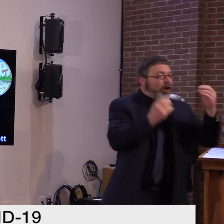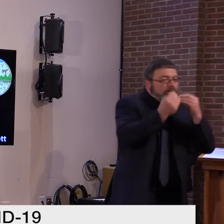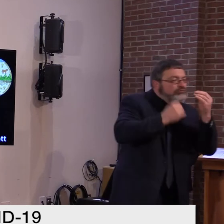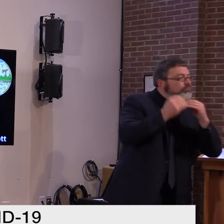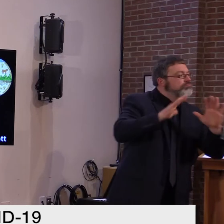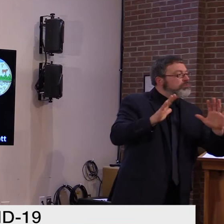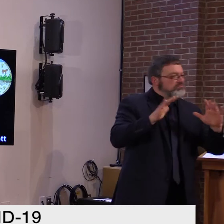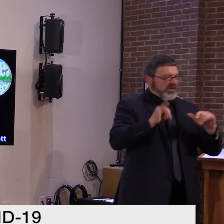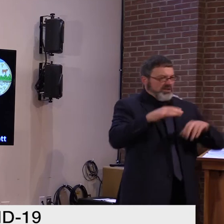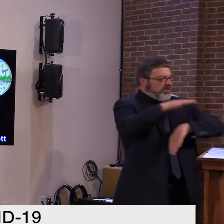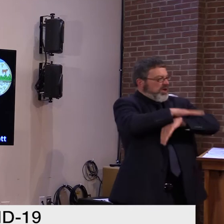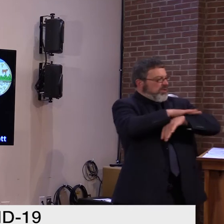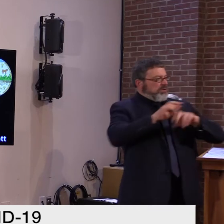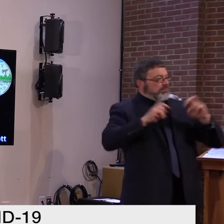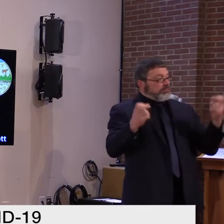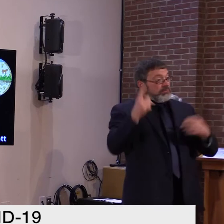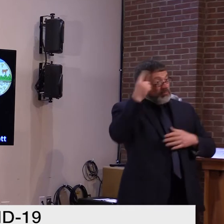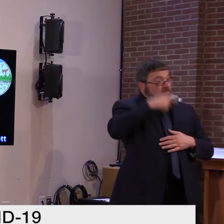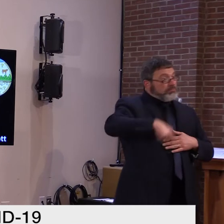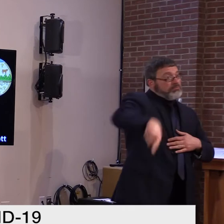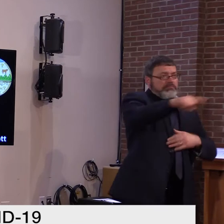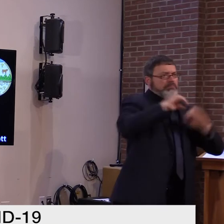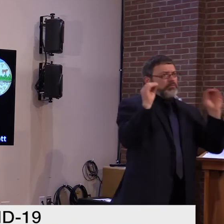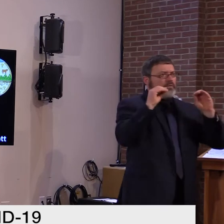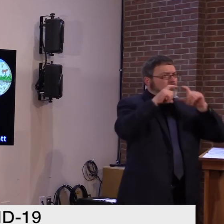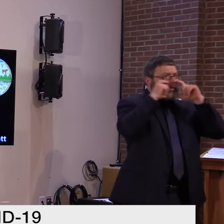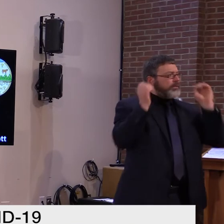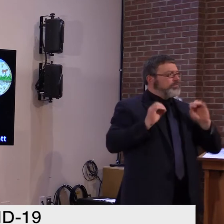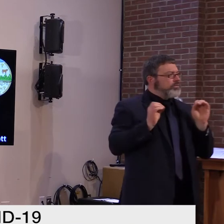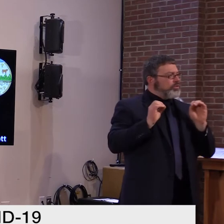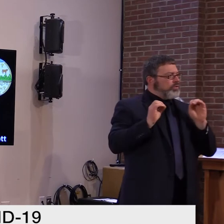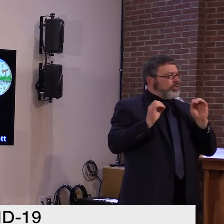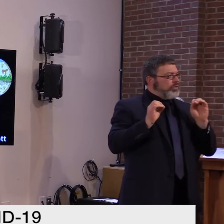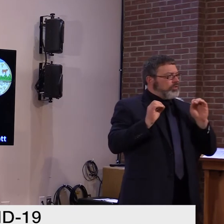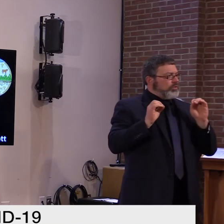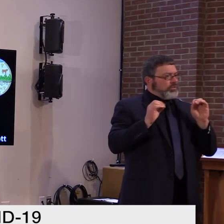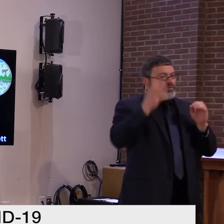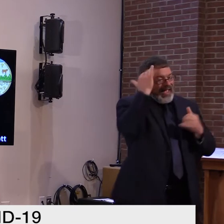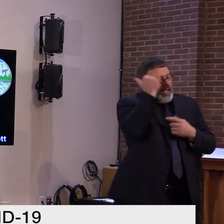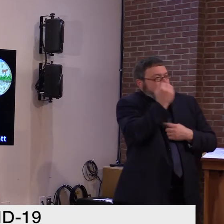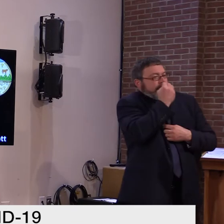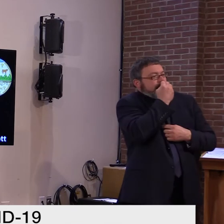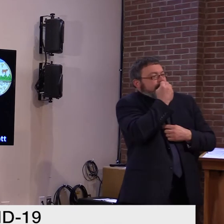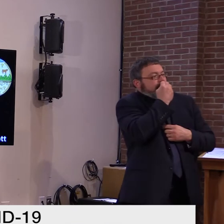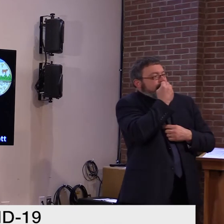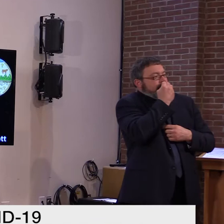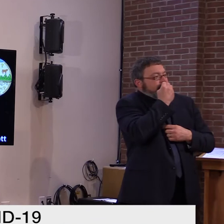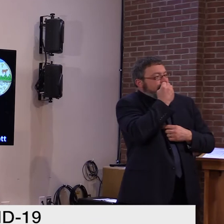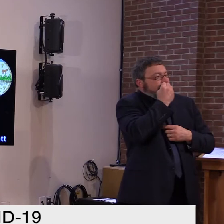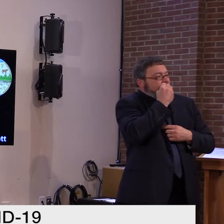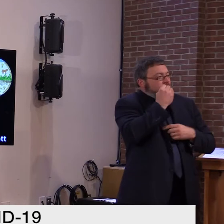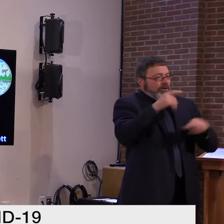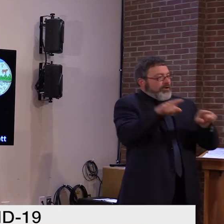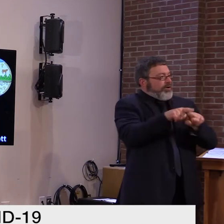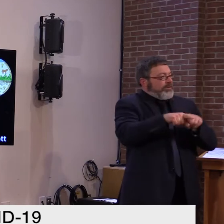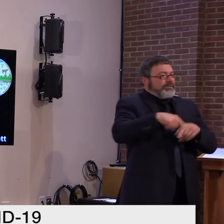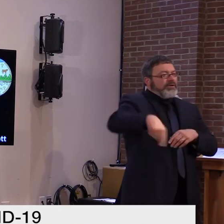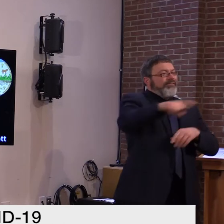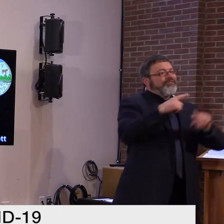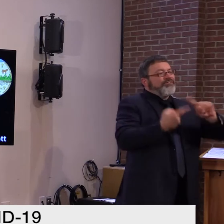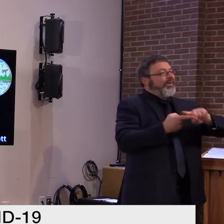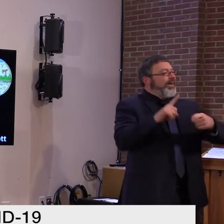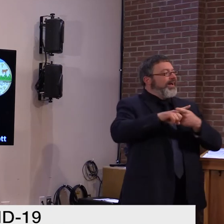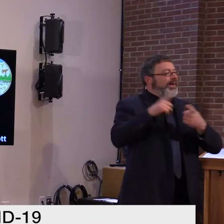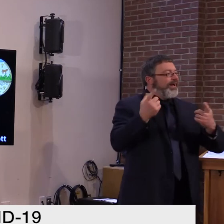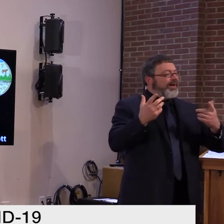nobody wearing a mask, because how do you do those things with a mask on? And it's your friend's house, so you're not actually paying attention about